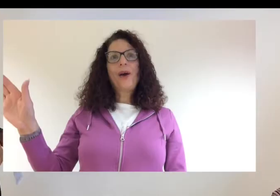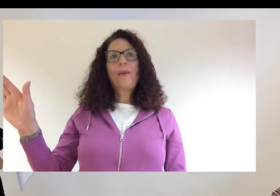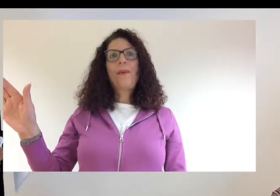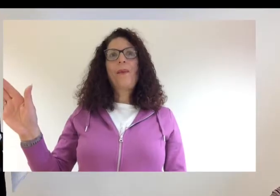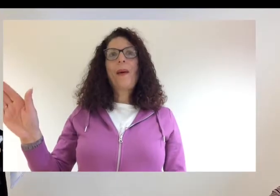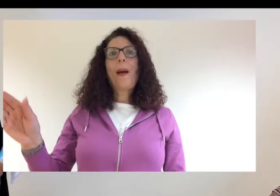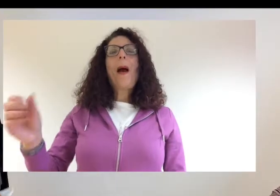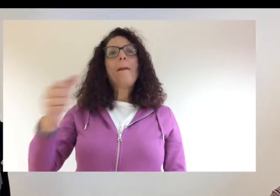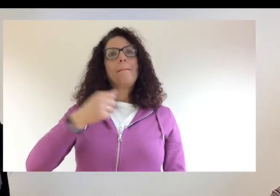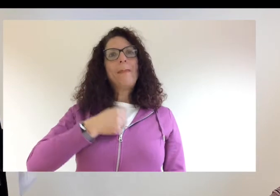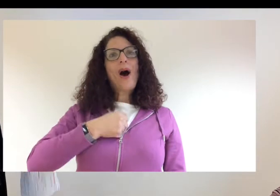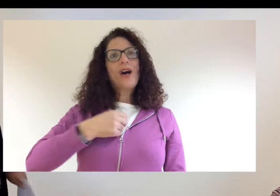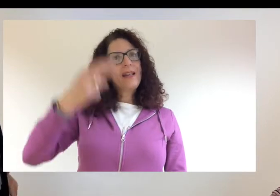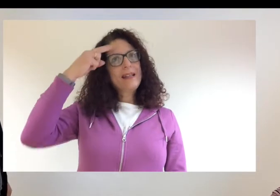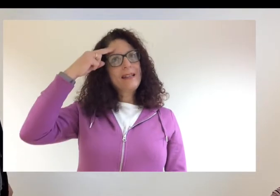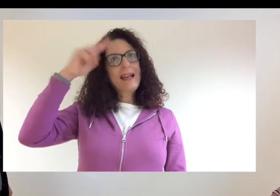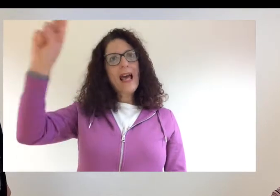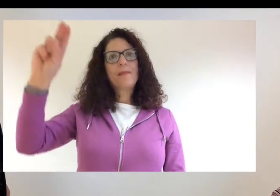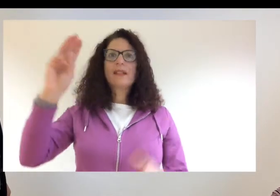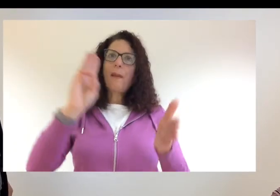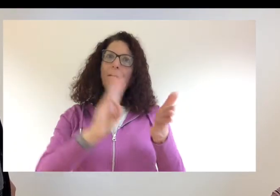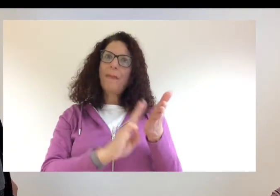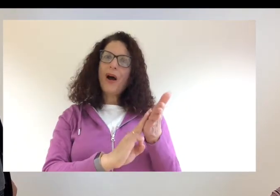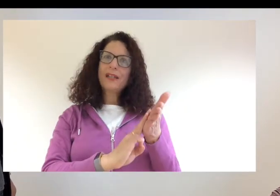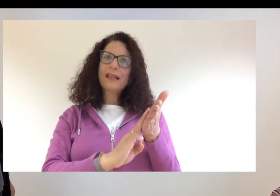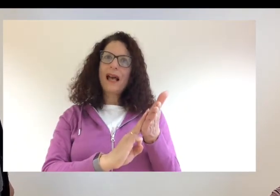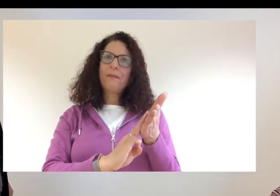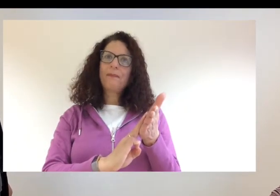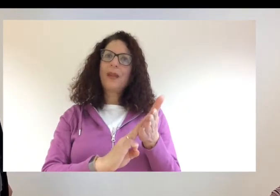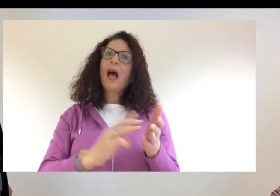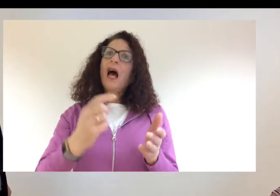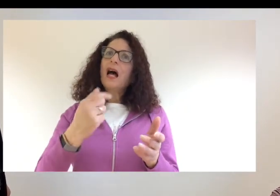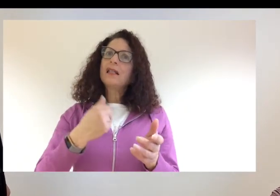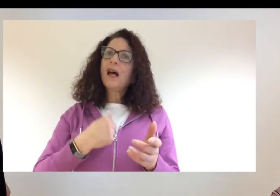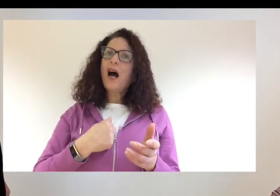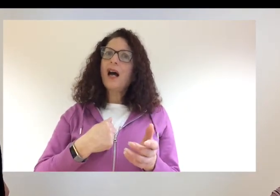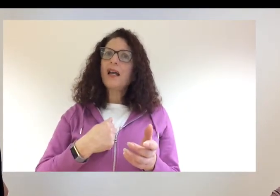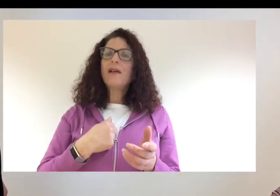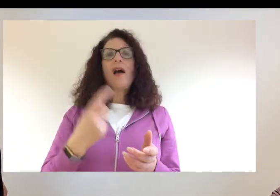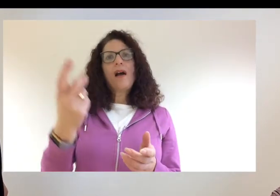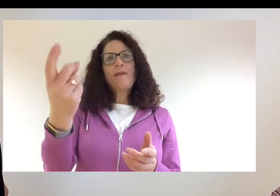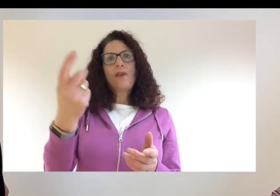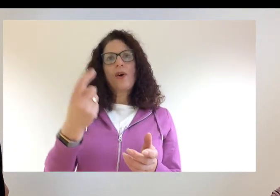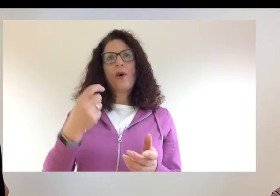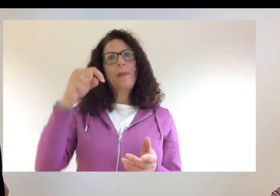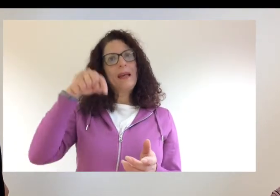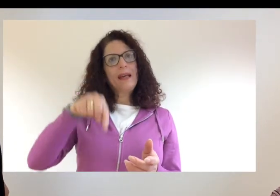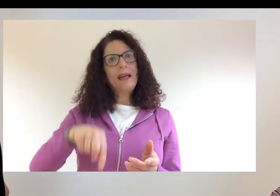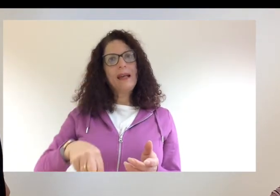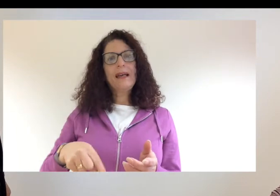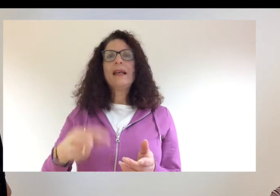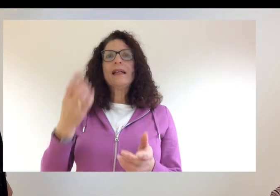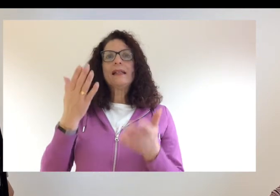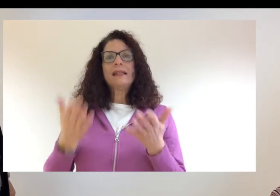Hello, my name is Marcia and I've come here today to ask some questions about the coronavirus.